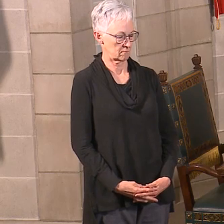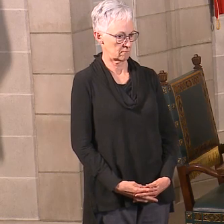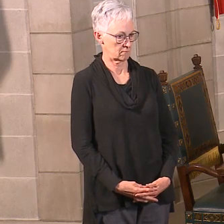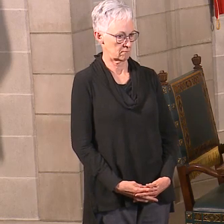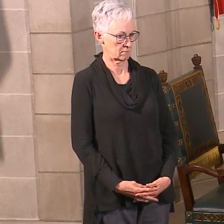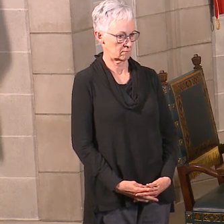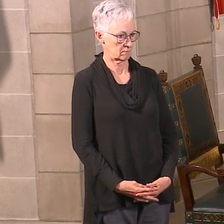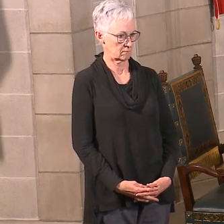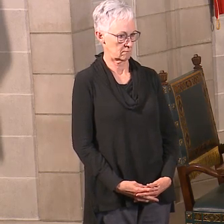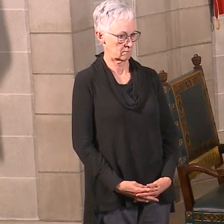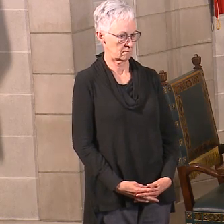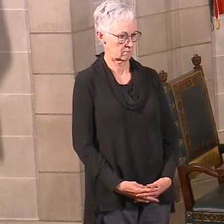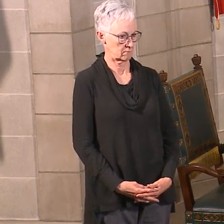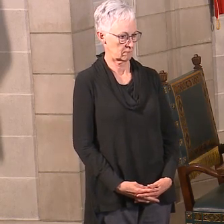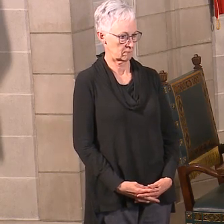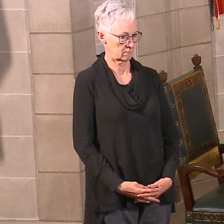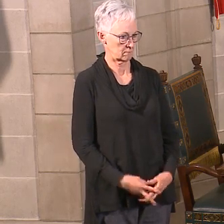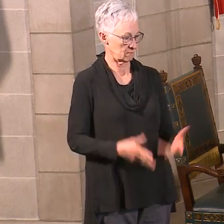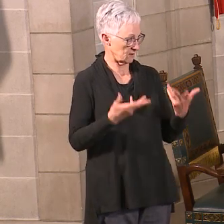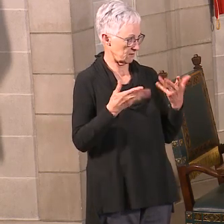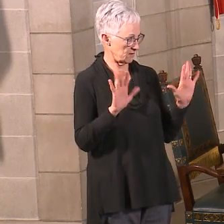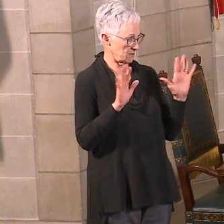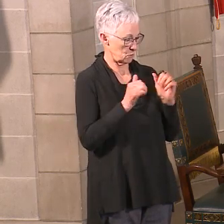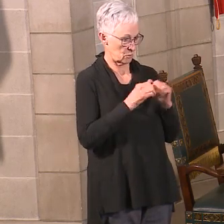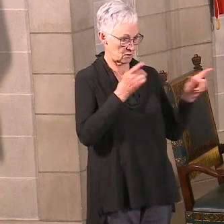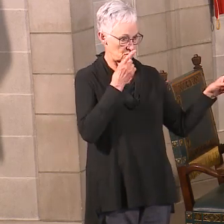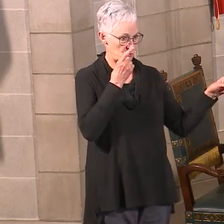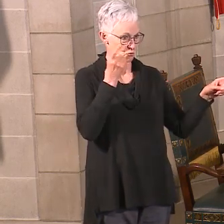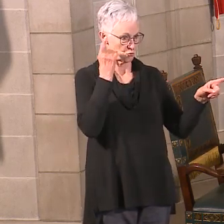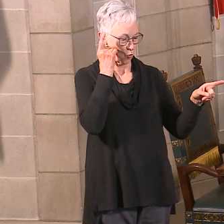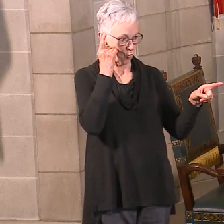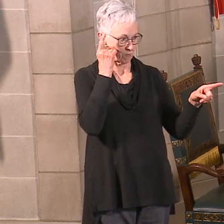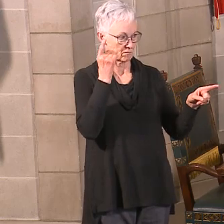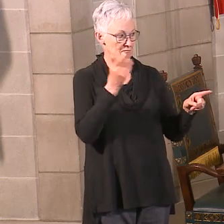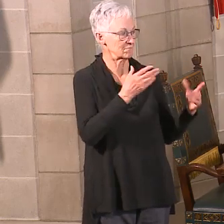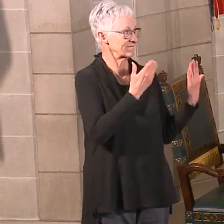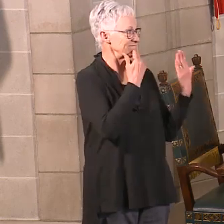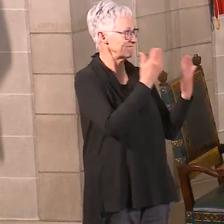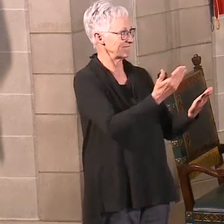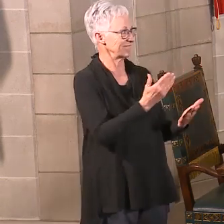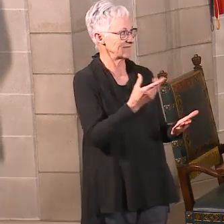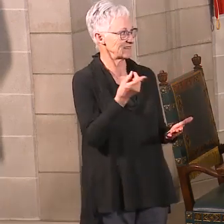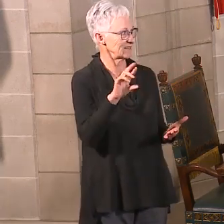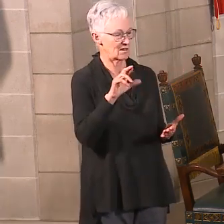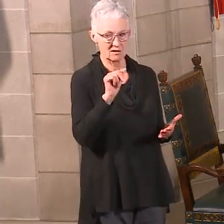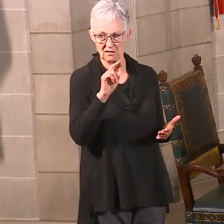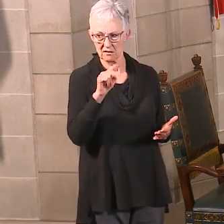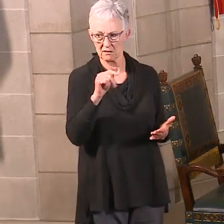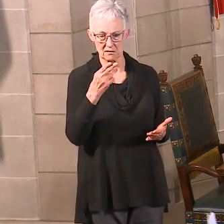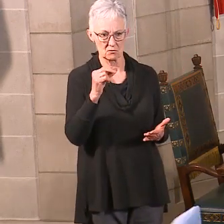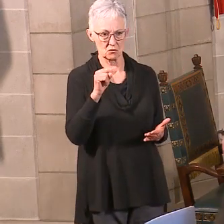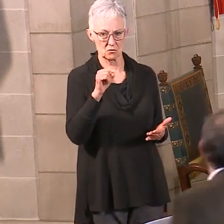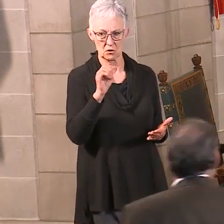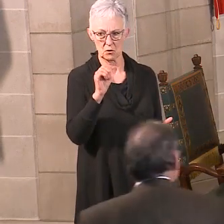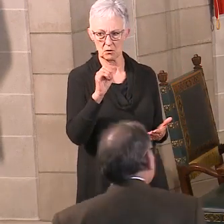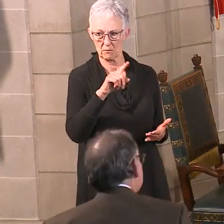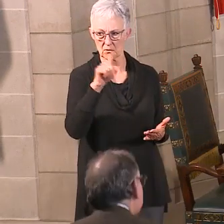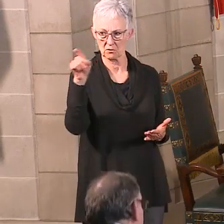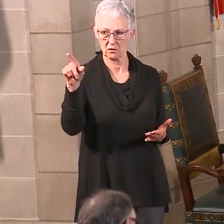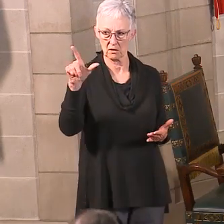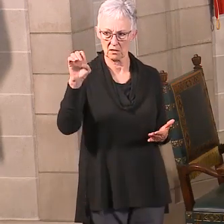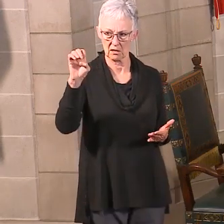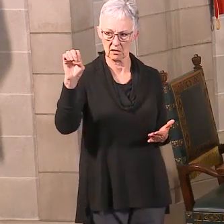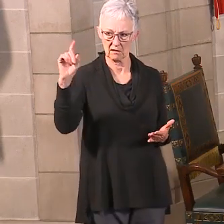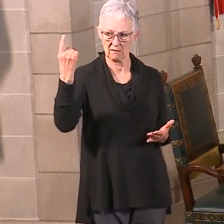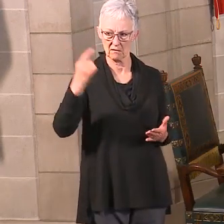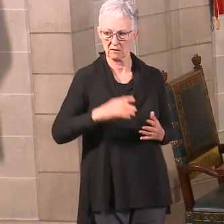Are we done with the UNO topic? The dorm room talking? Okay. Thank you, Dr. Antone. Actually, I'm going to go to Lee and then I'll come back to you, Martha. Lee? In